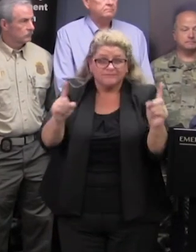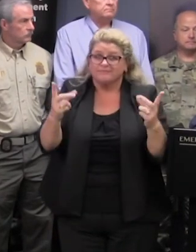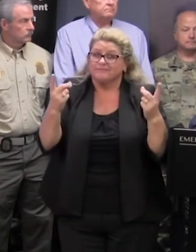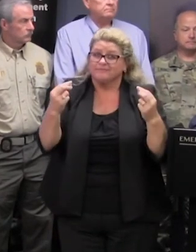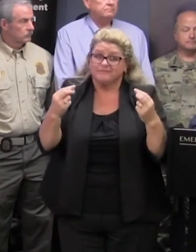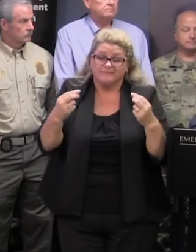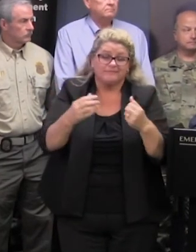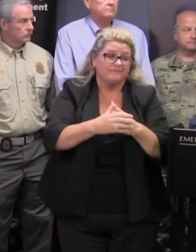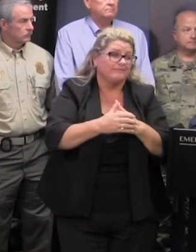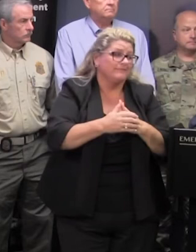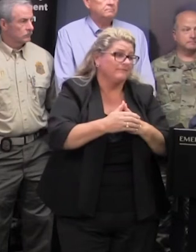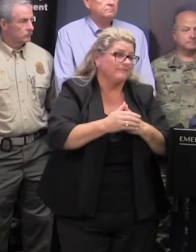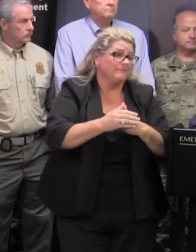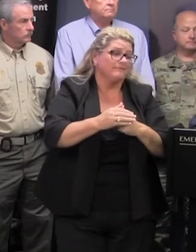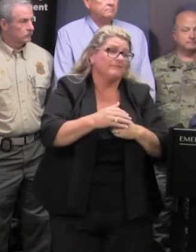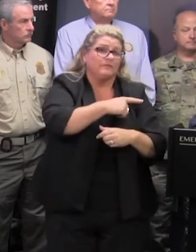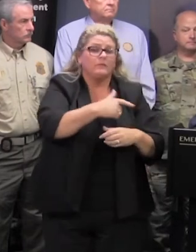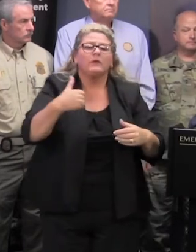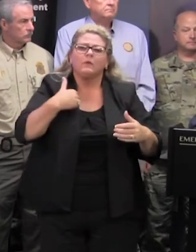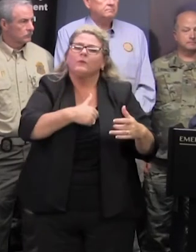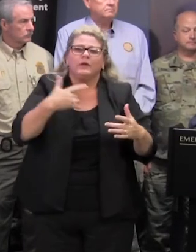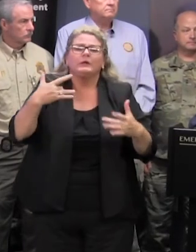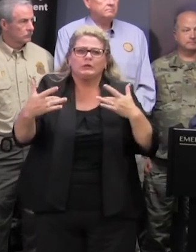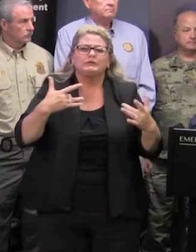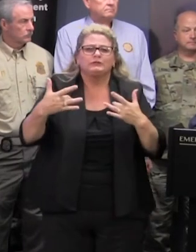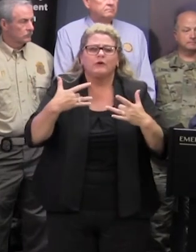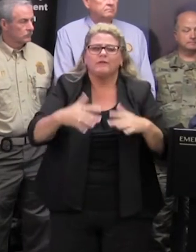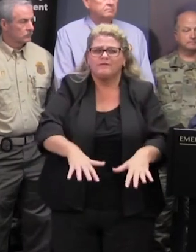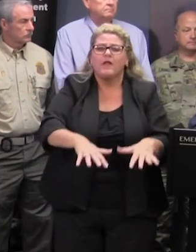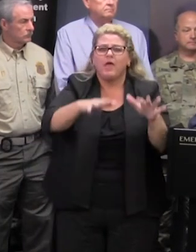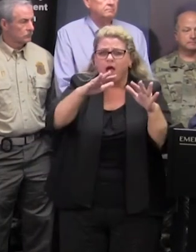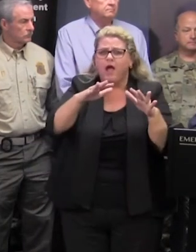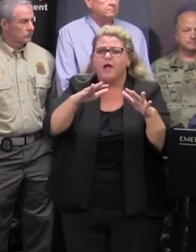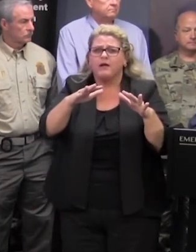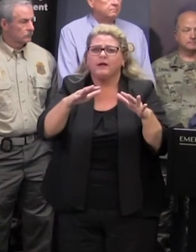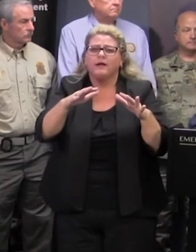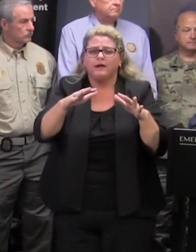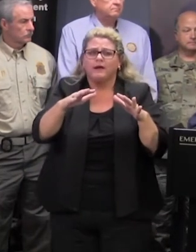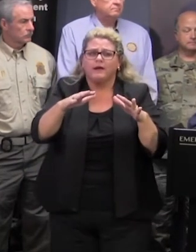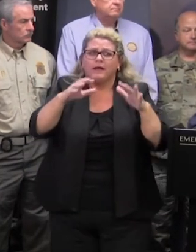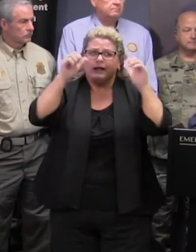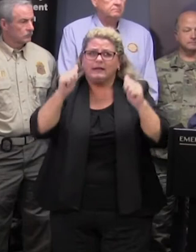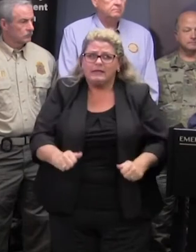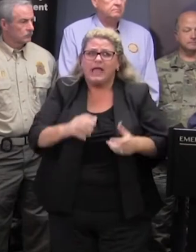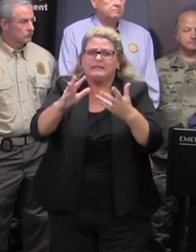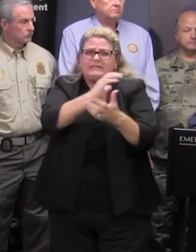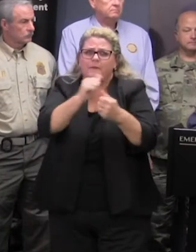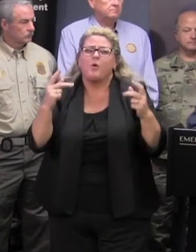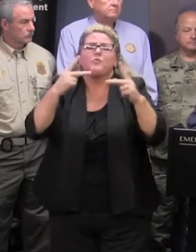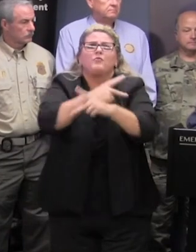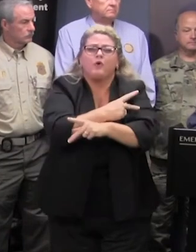concerns of about the strength of this flood and the damage that it potentially can cause